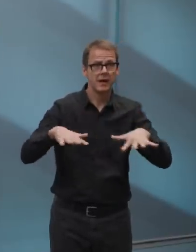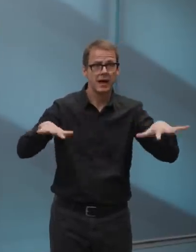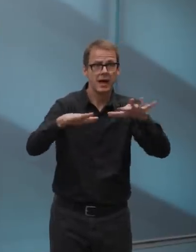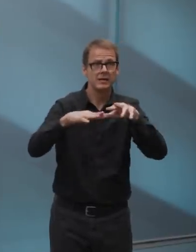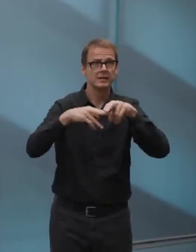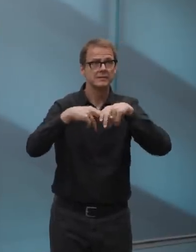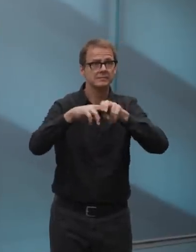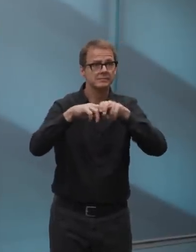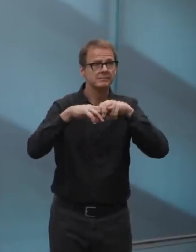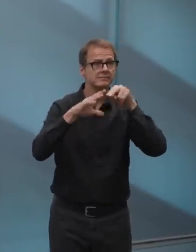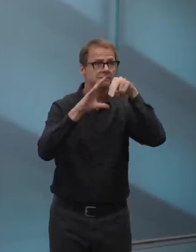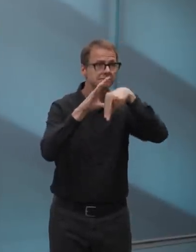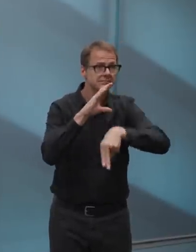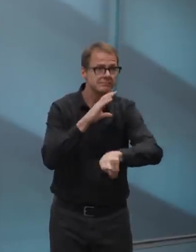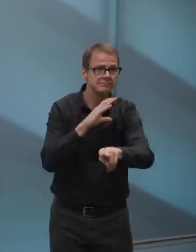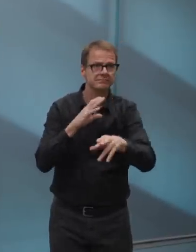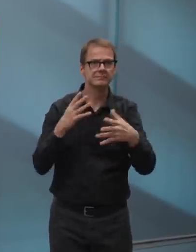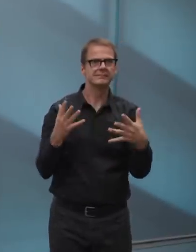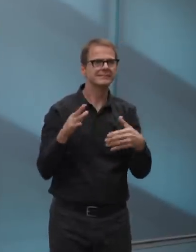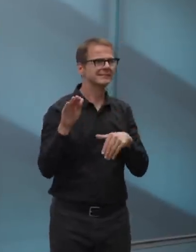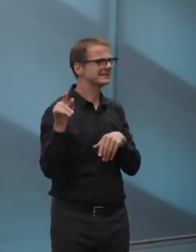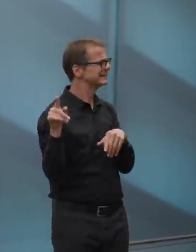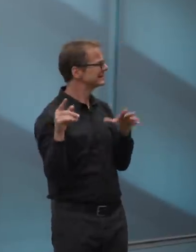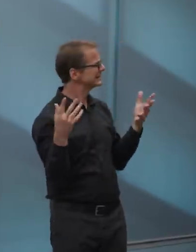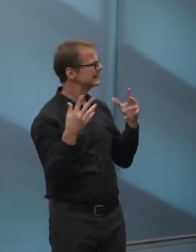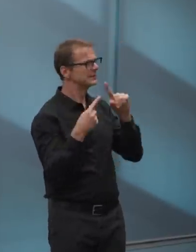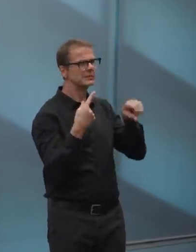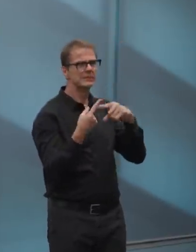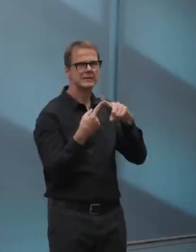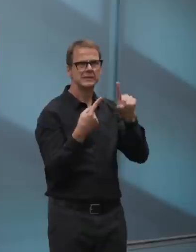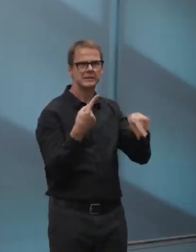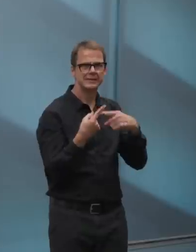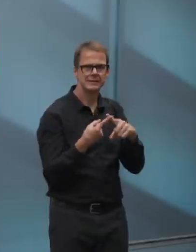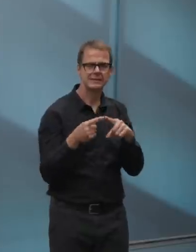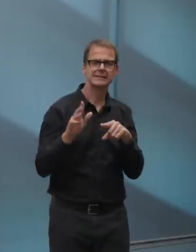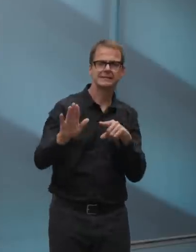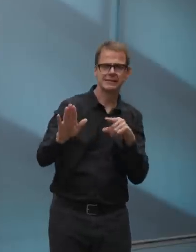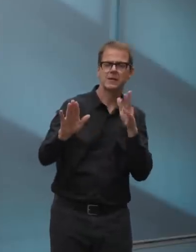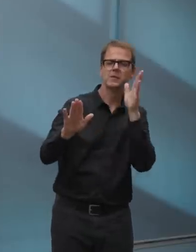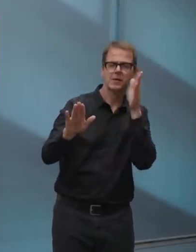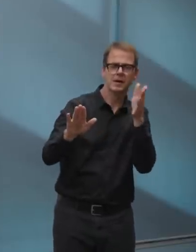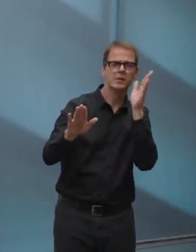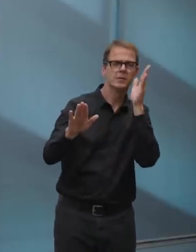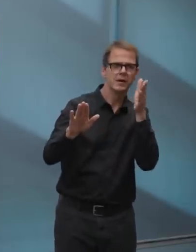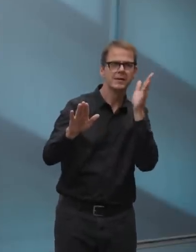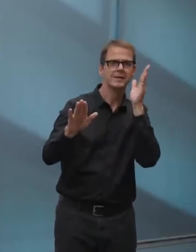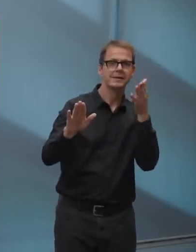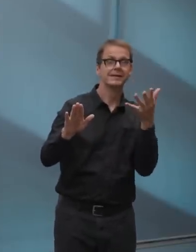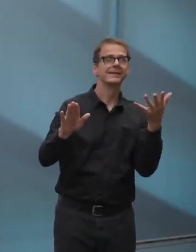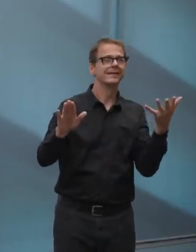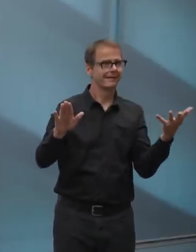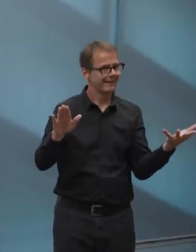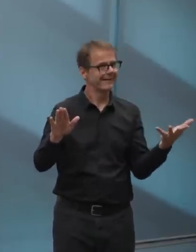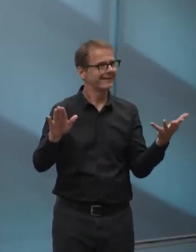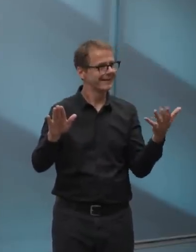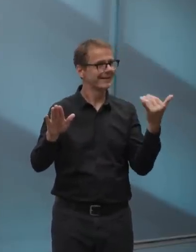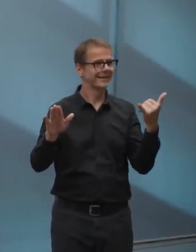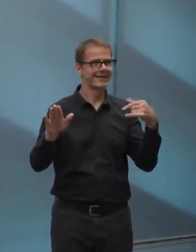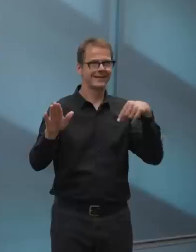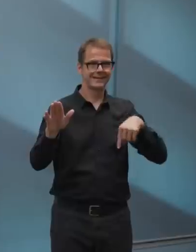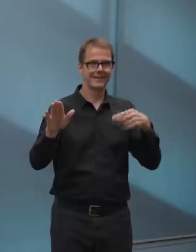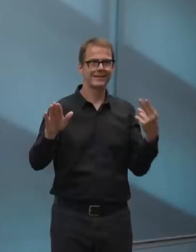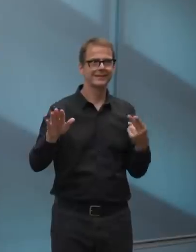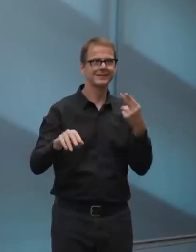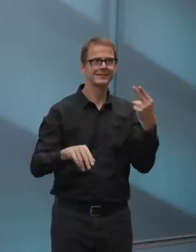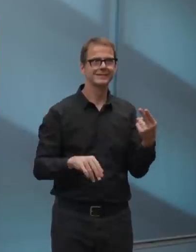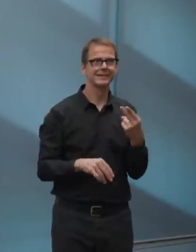down but the signs will go up with important guidance on them. So I know people have felt cooped up in their homes without access to some